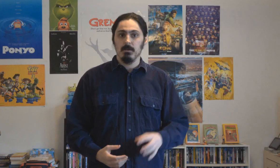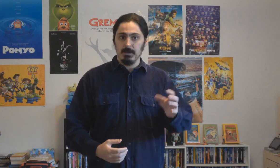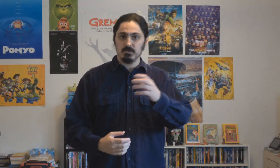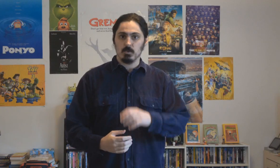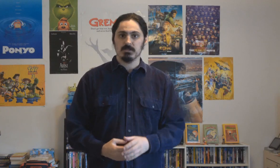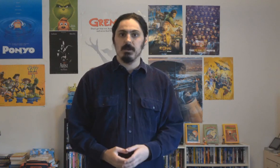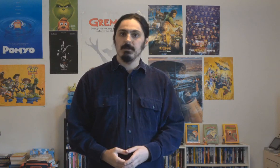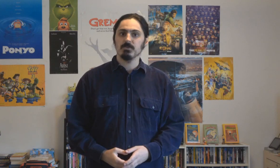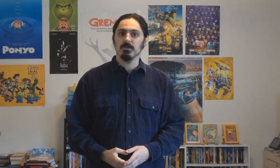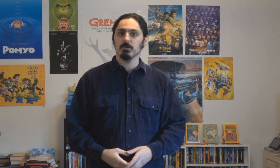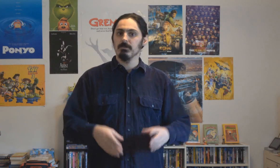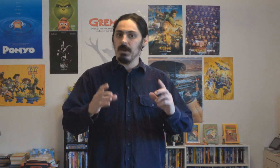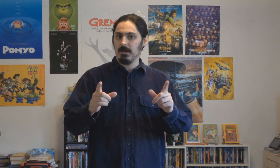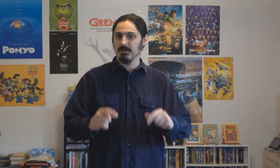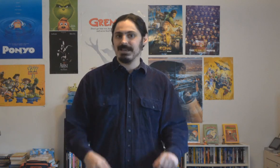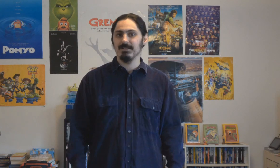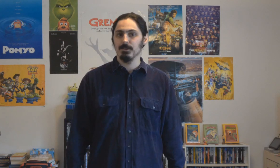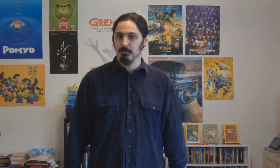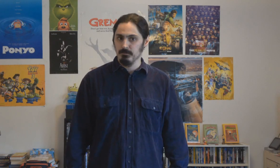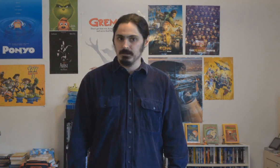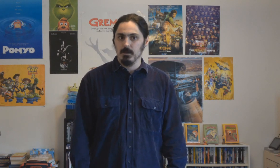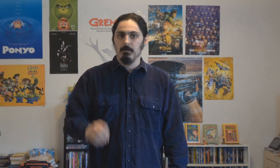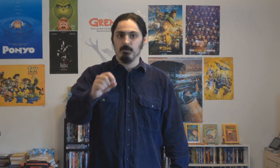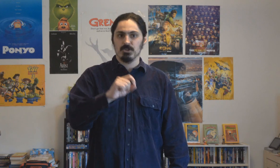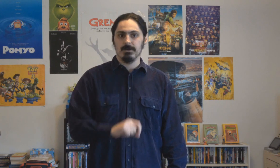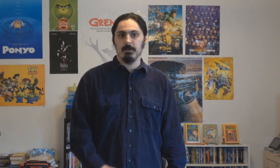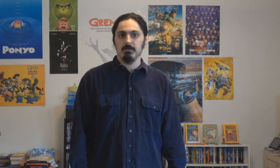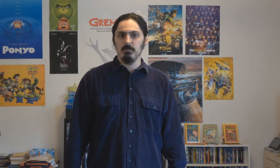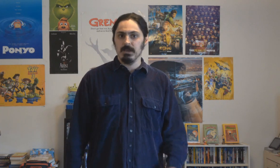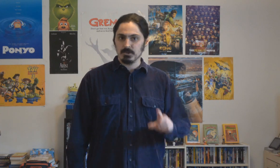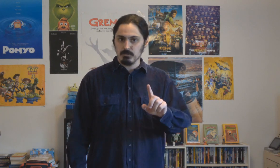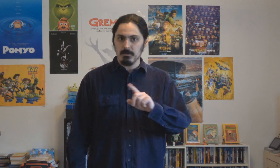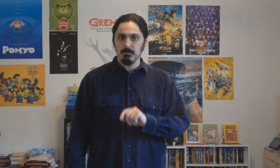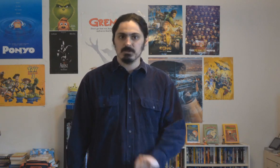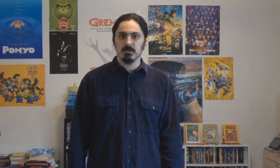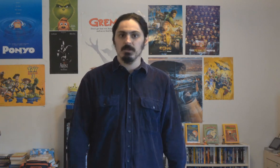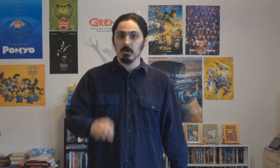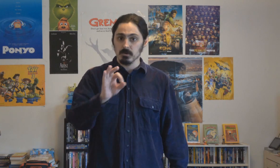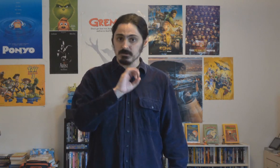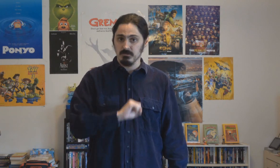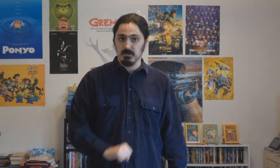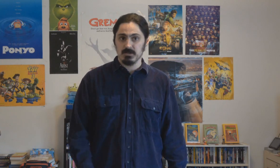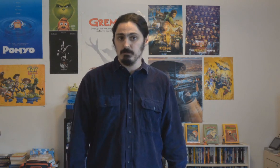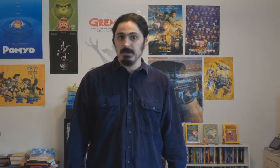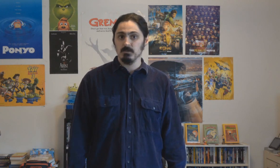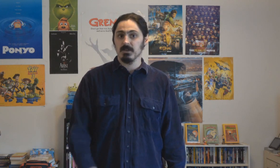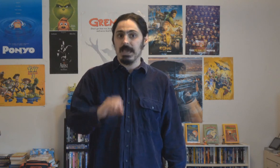Mike has requested me on Patreon to review Hannah Montana the movie. Before talking about the movie, I should probably mention that one of the earliest videos ever made was on the